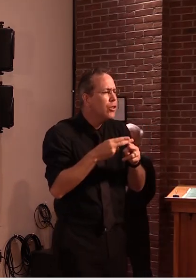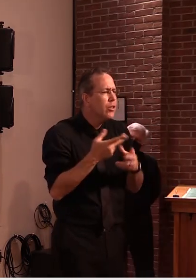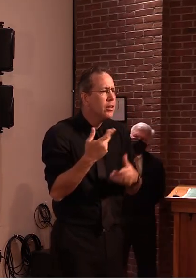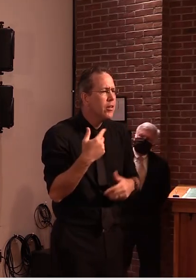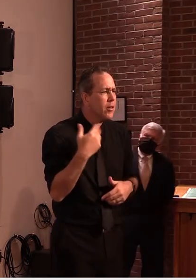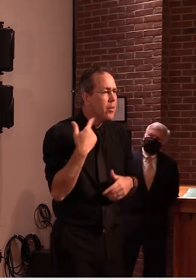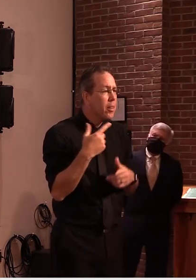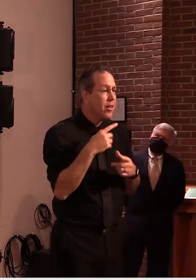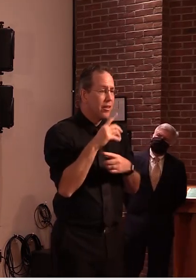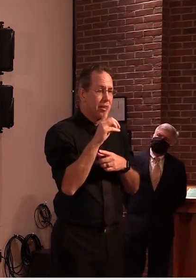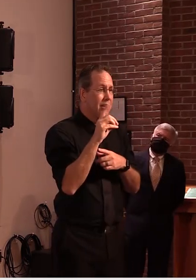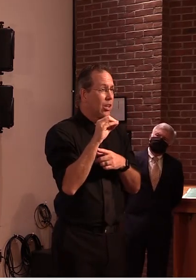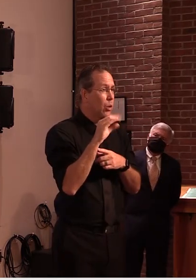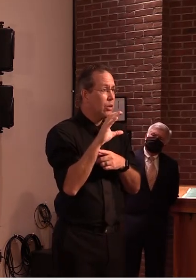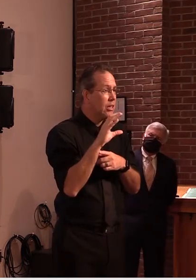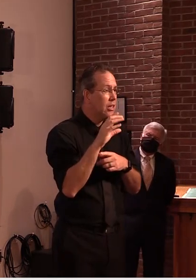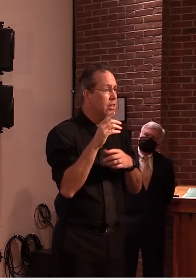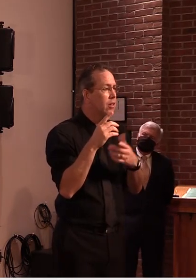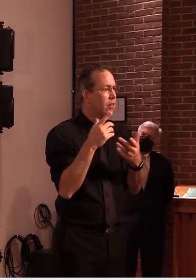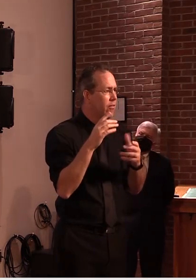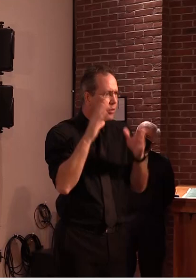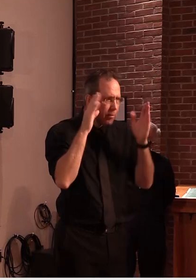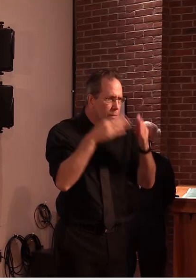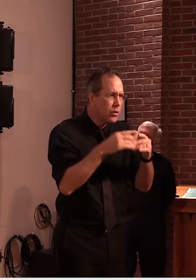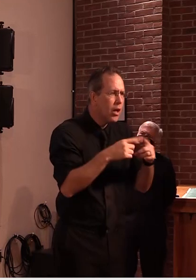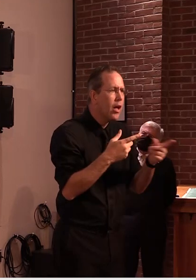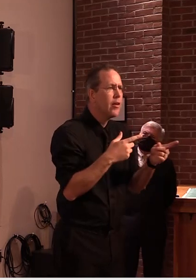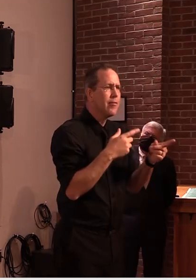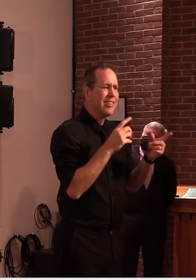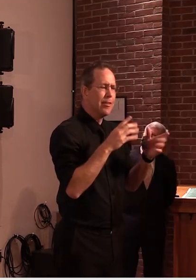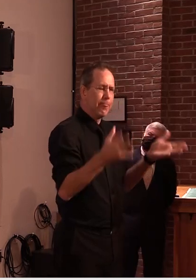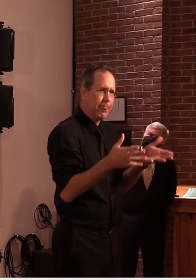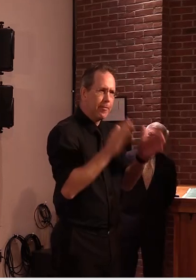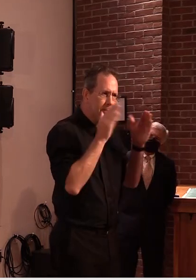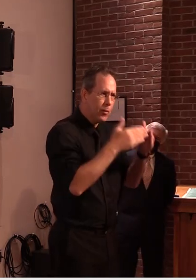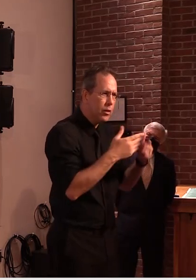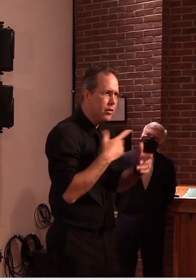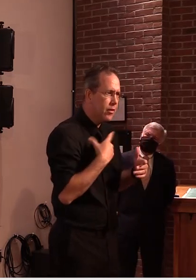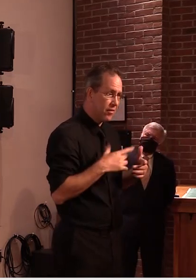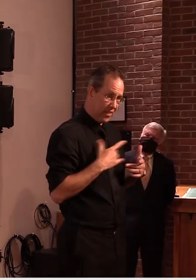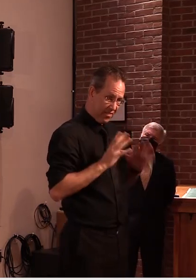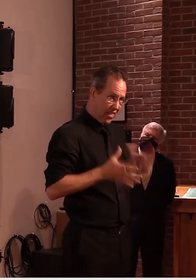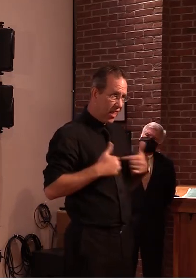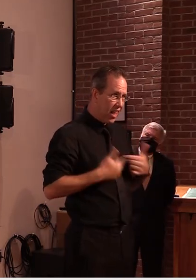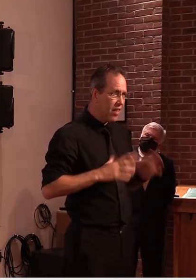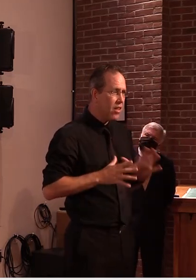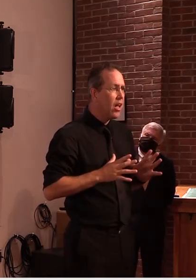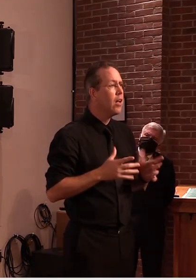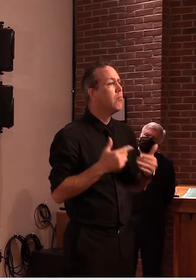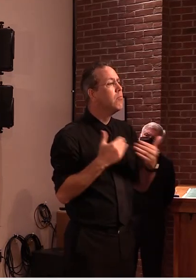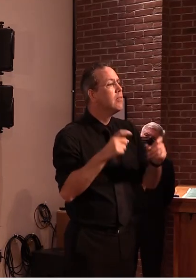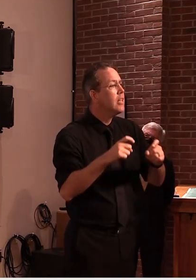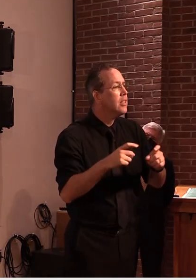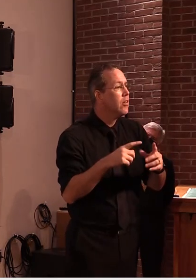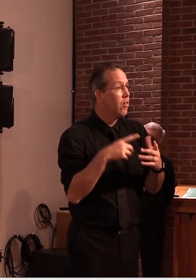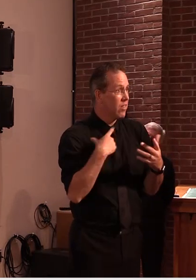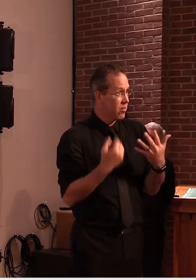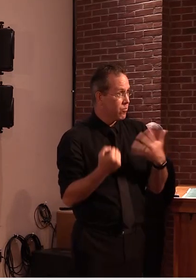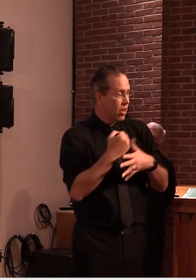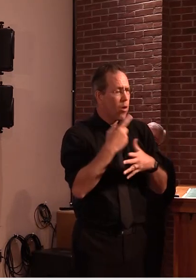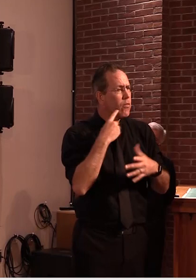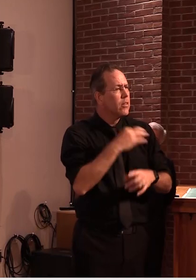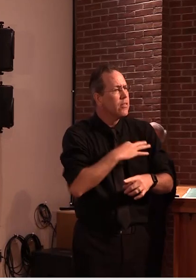correctional system uh for one for one example um there are also um other vulnerable